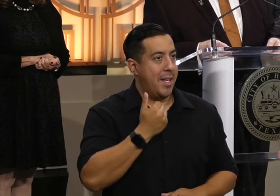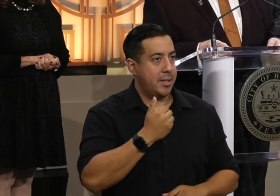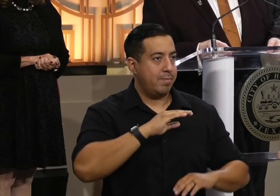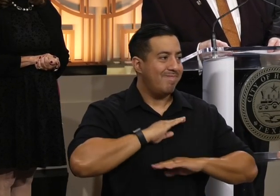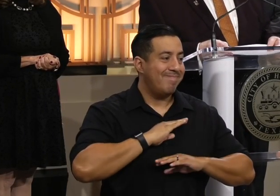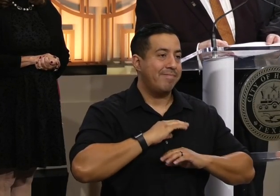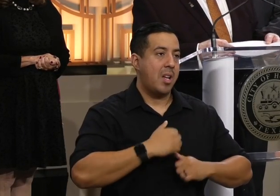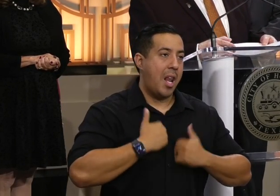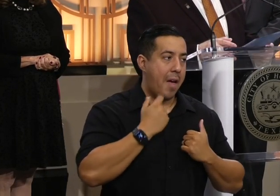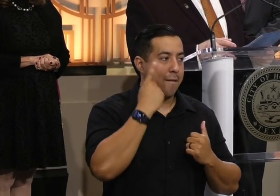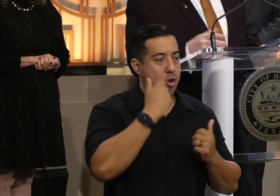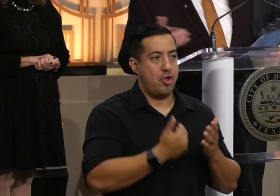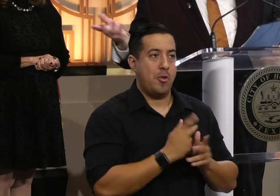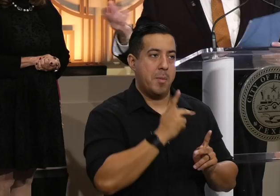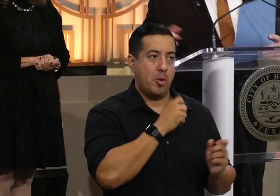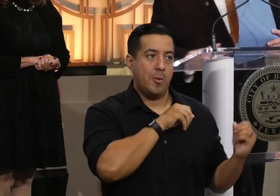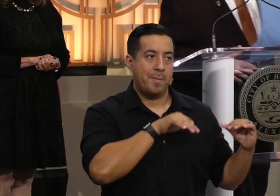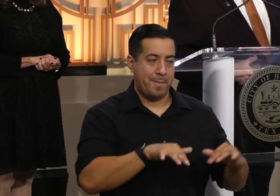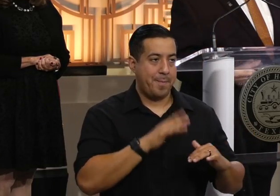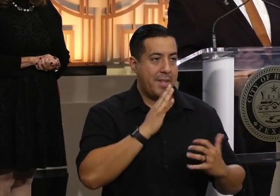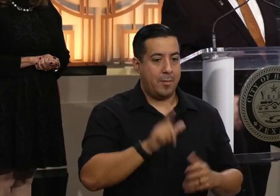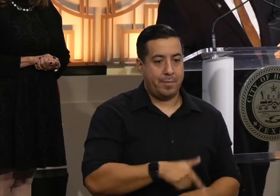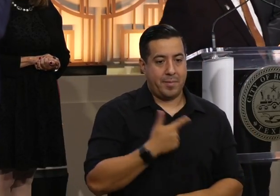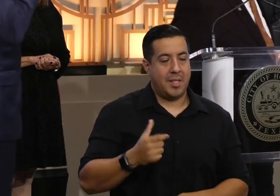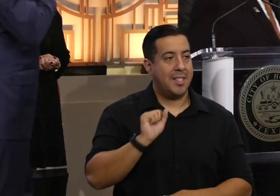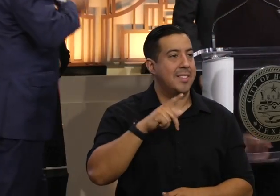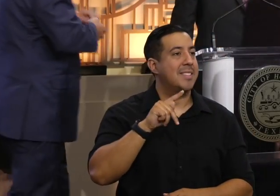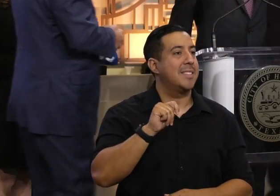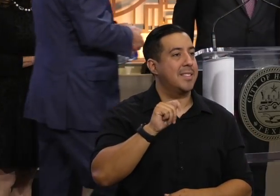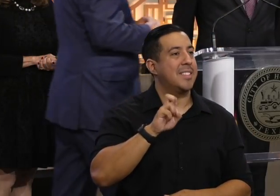new neighbors. Thank you. And I'll call upon my colleague Stephen Ives.